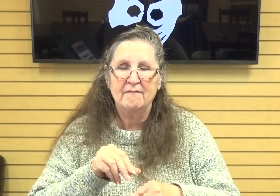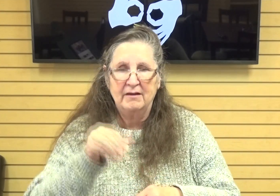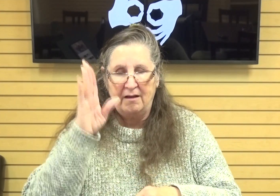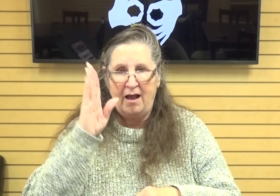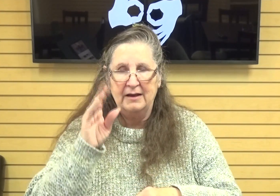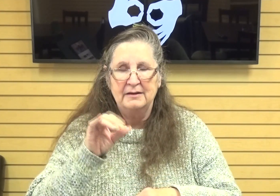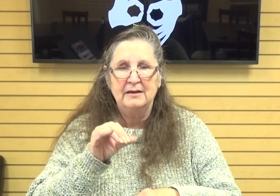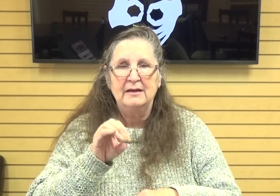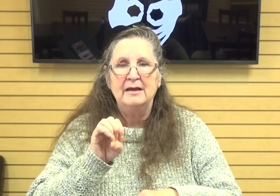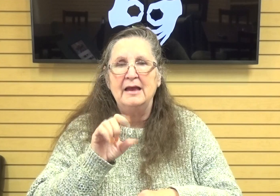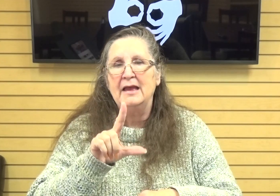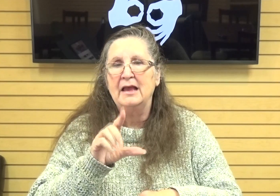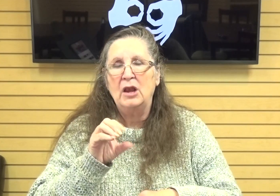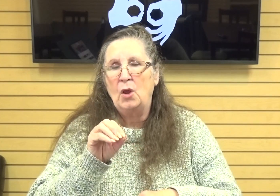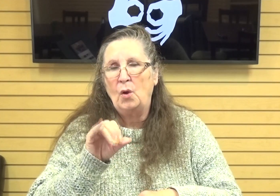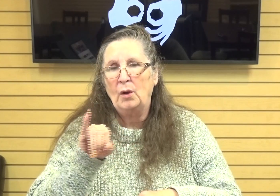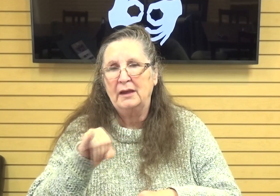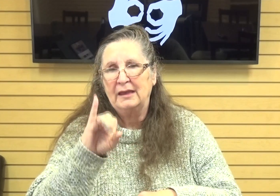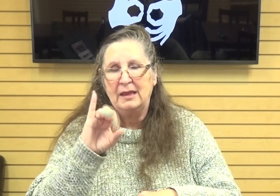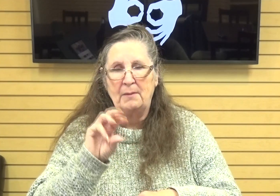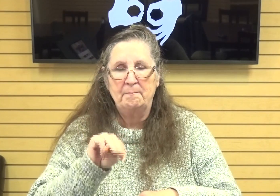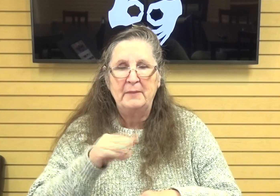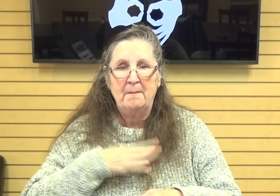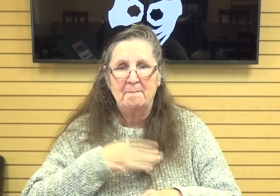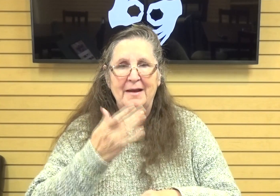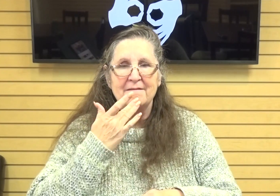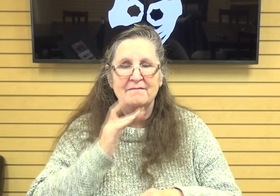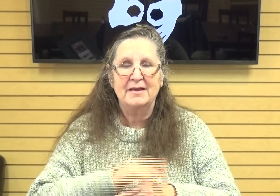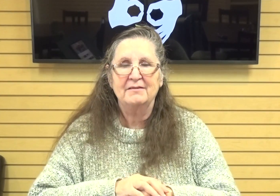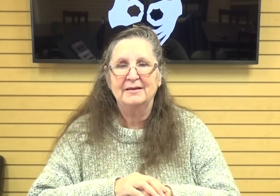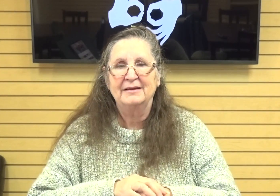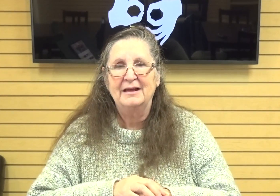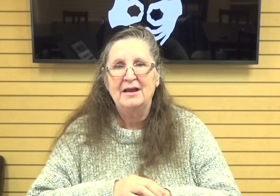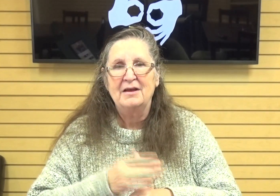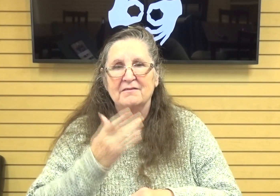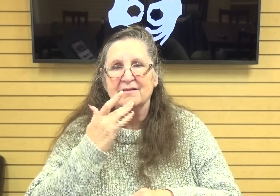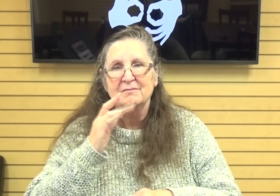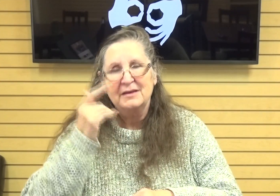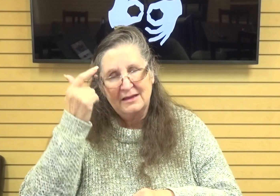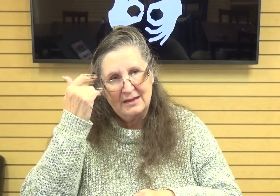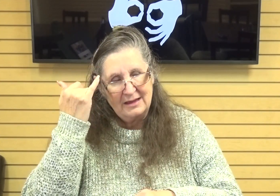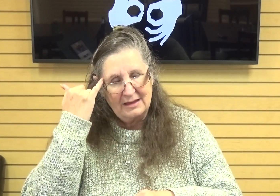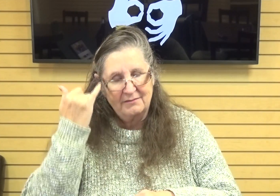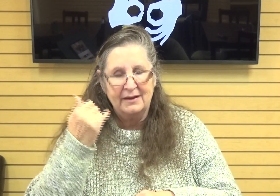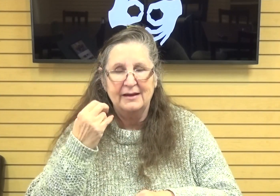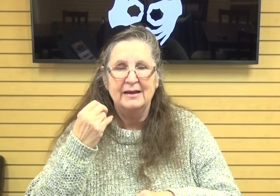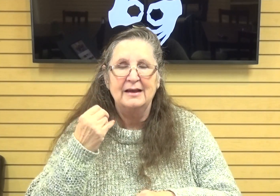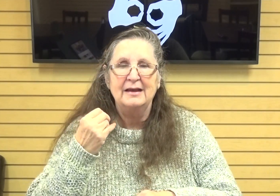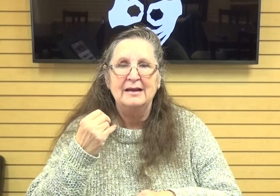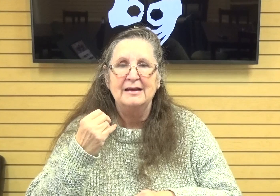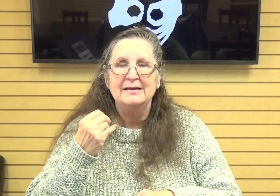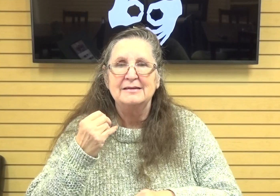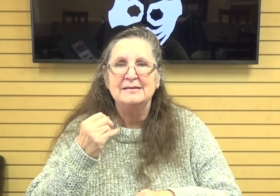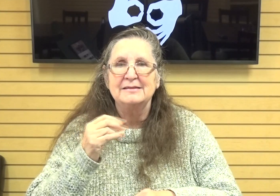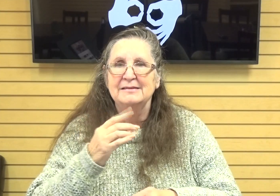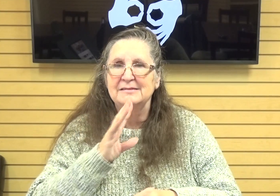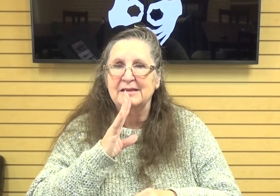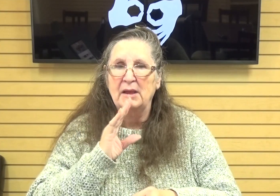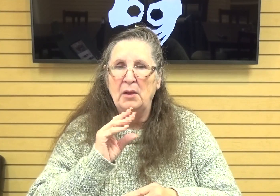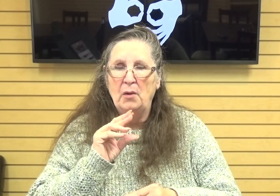this one is my favorite and forgive me if i say it wrong el shattered shaddai it's